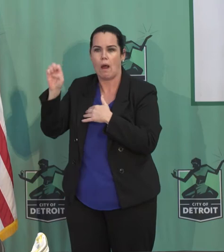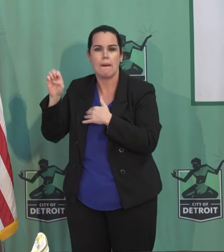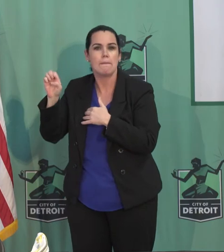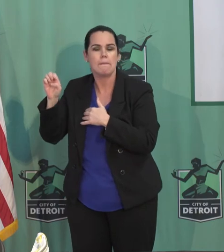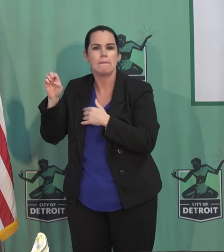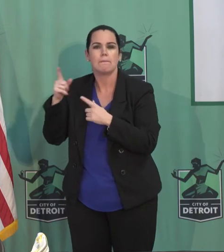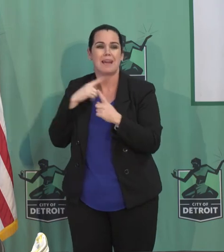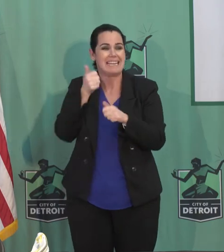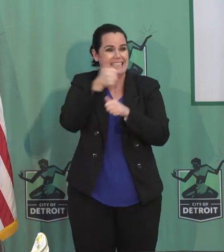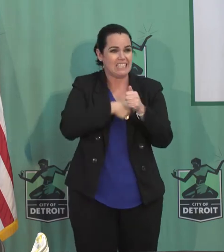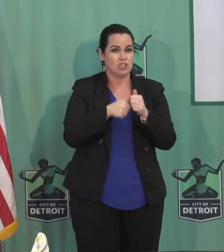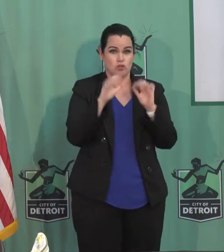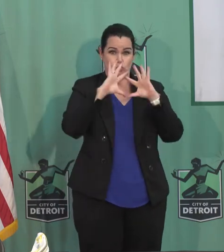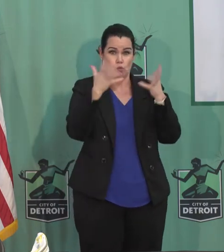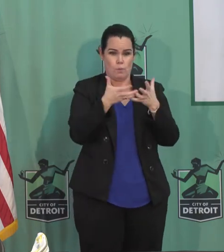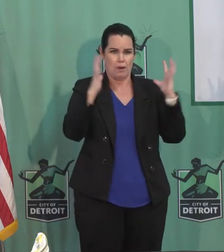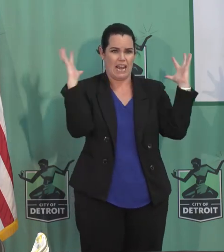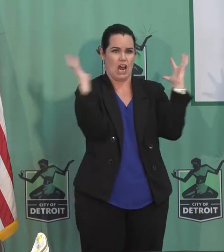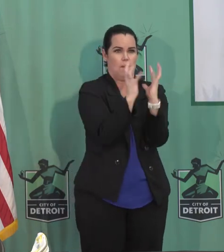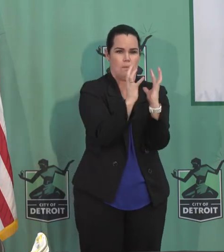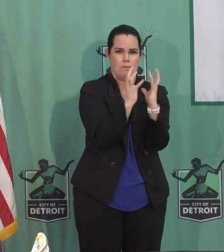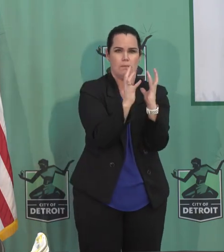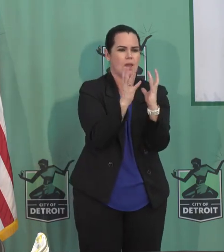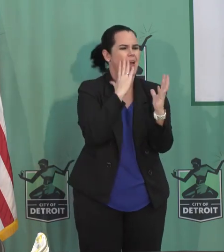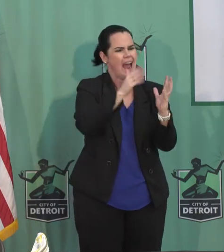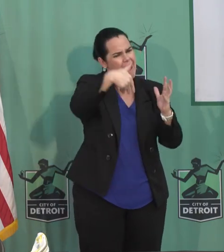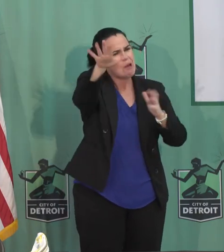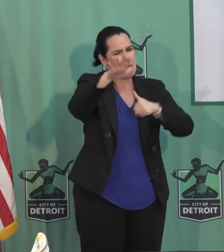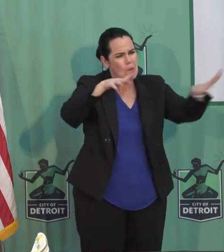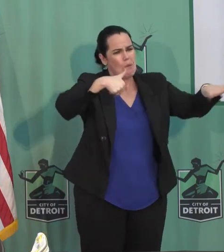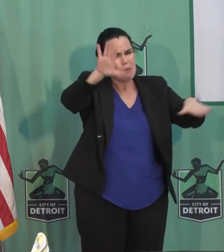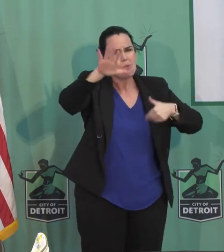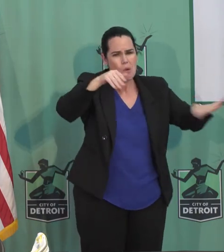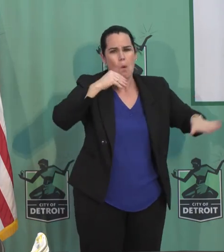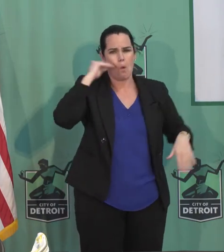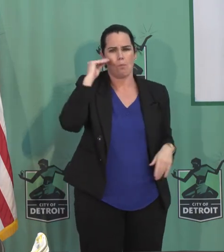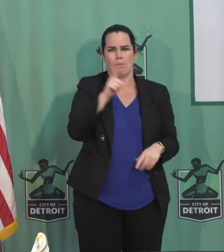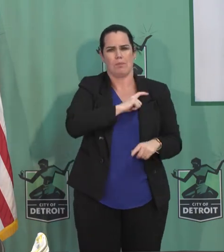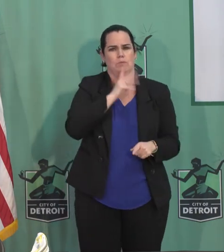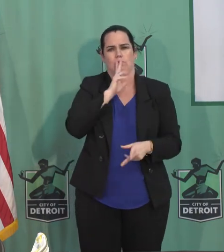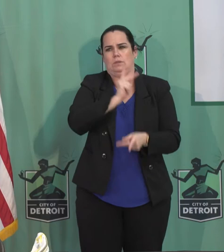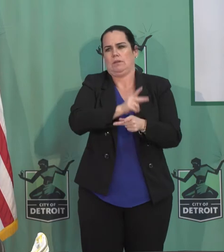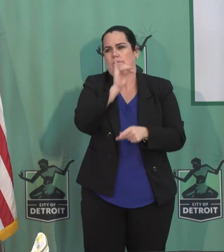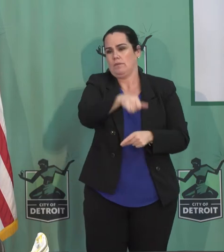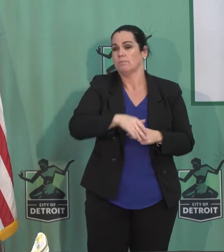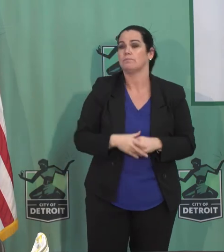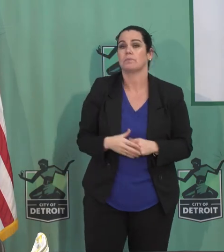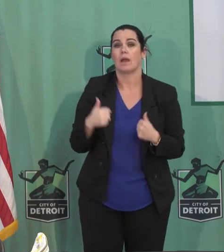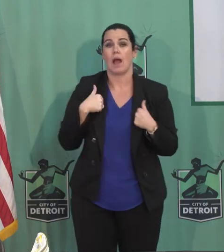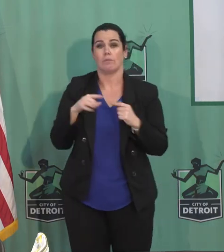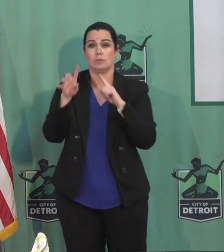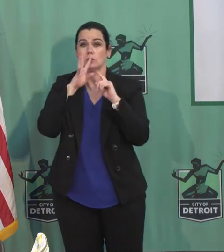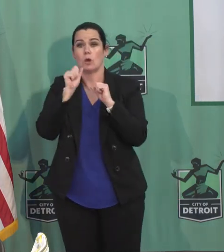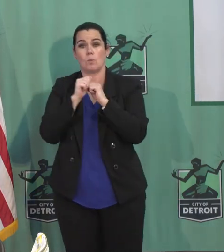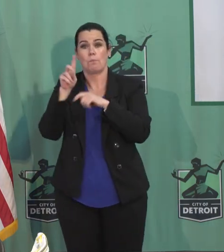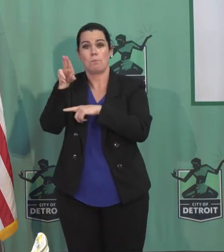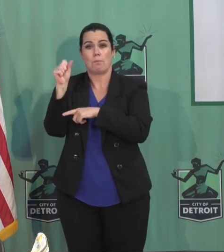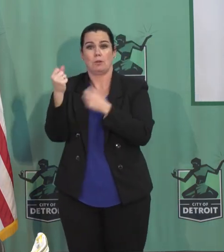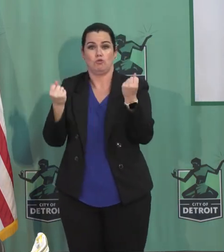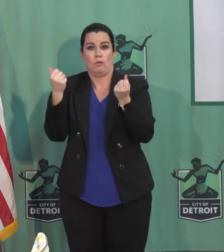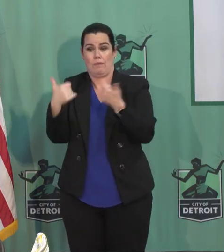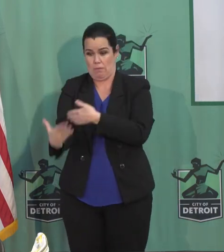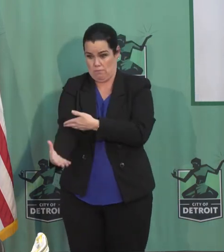starting to form, which is a risk to all of us. I've been talking to bus drivers for a good part of the morning,